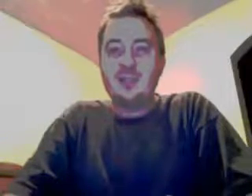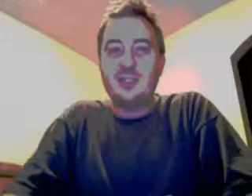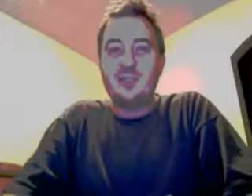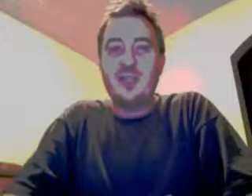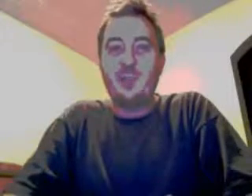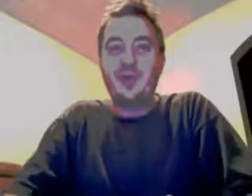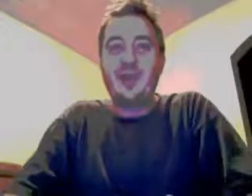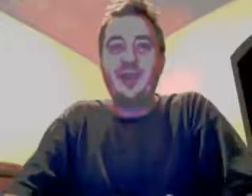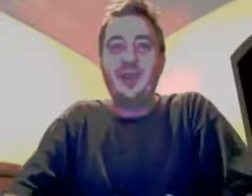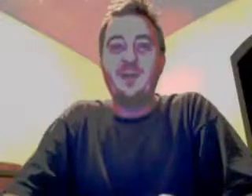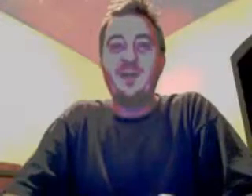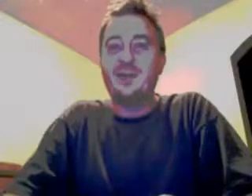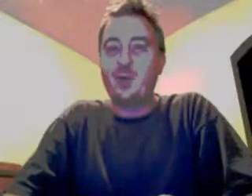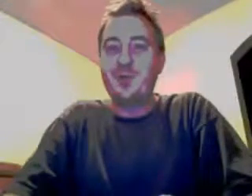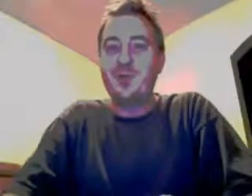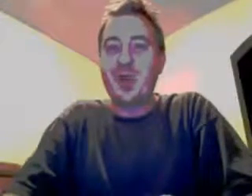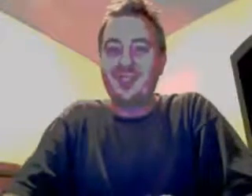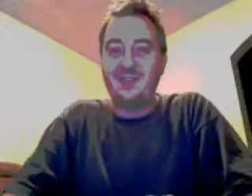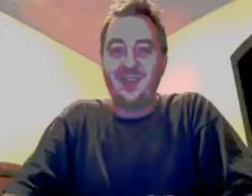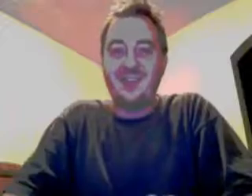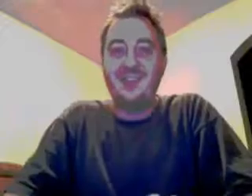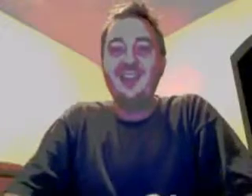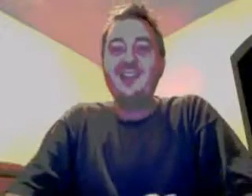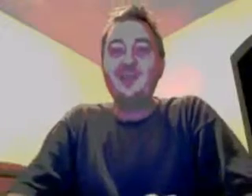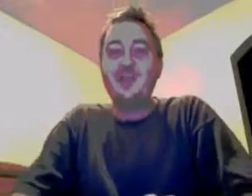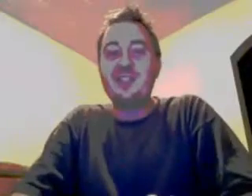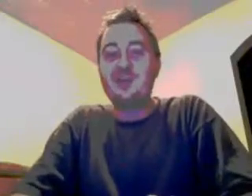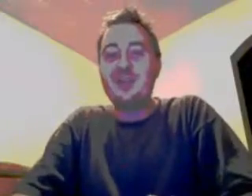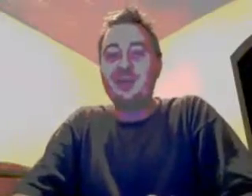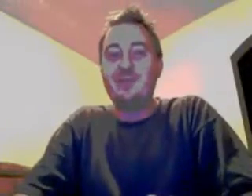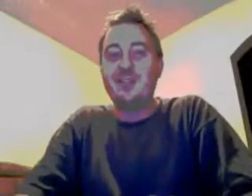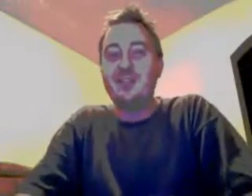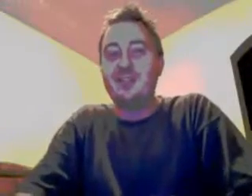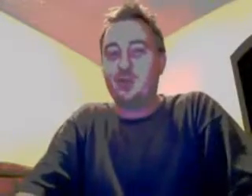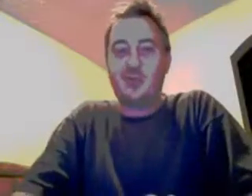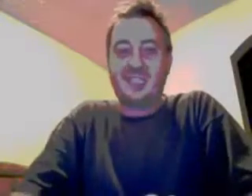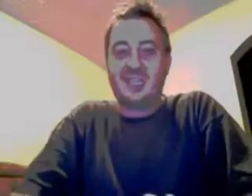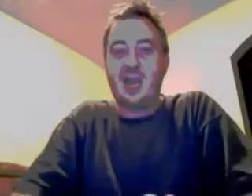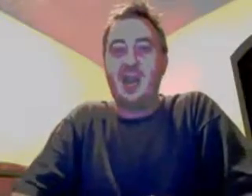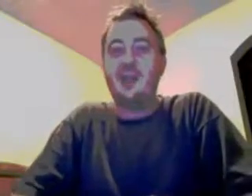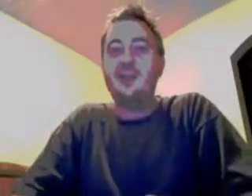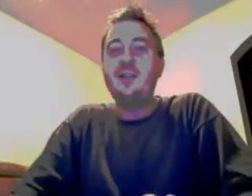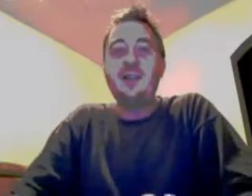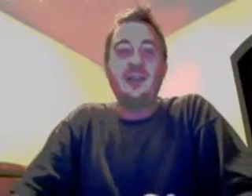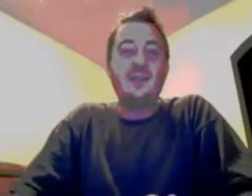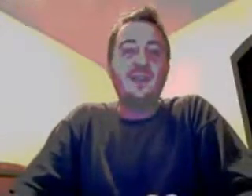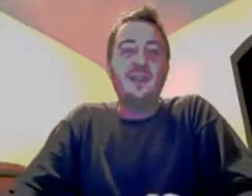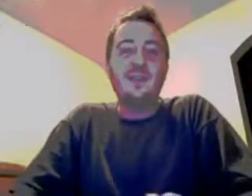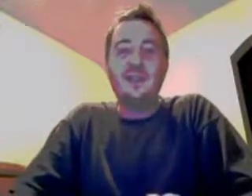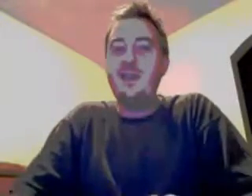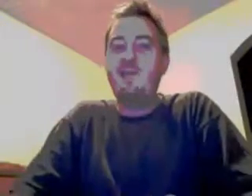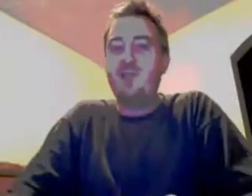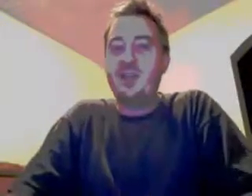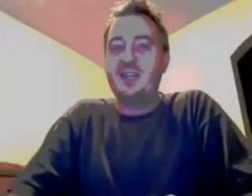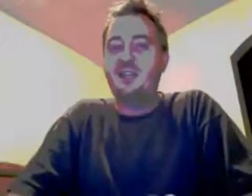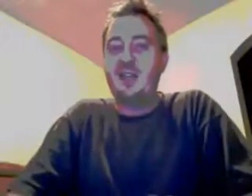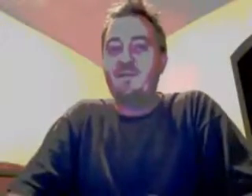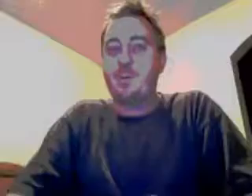she's implicating him in criminal activity for which he was never convicted. It crosses the line. And then the left-leaning Denver